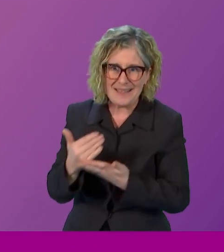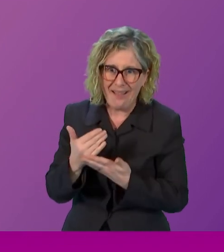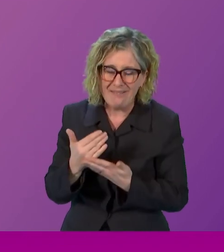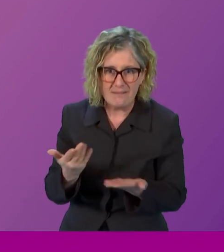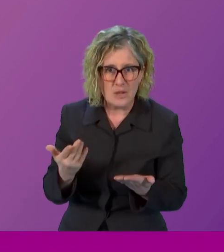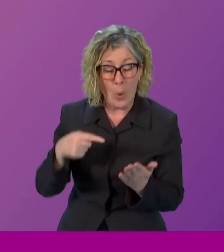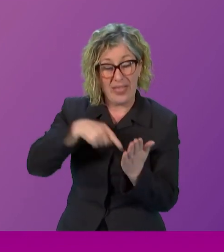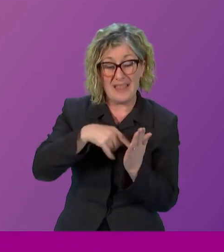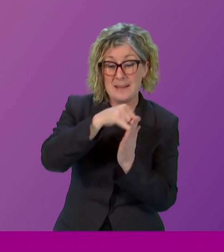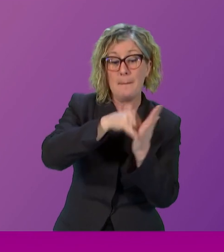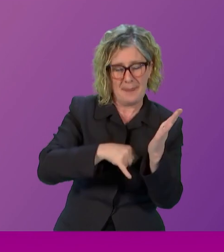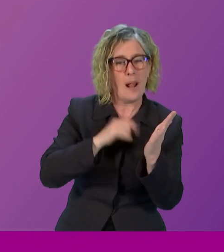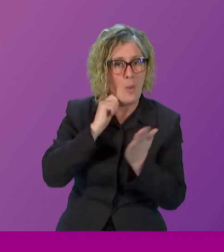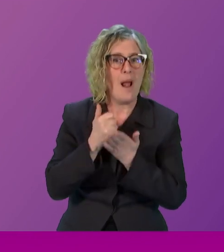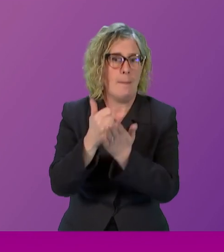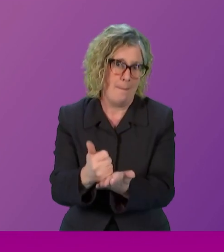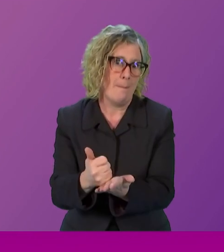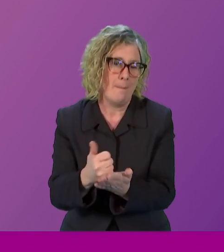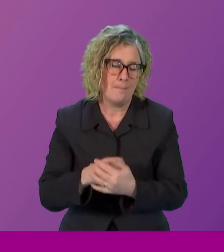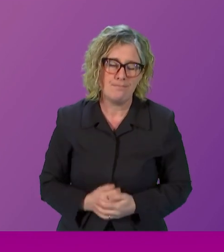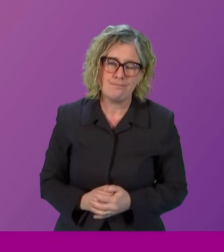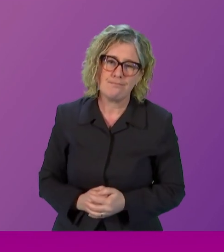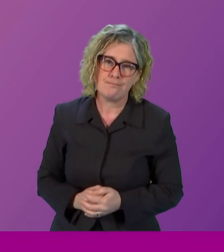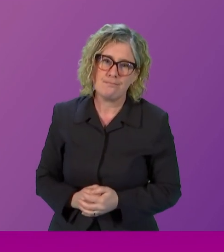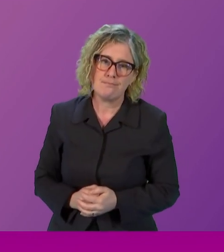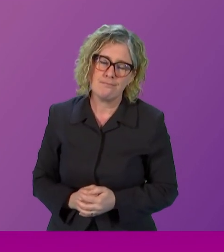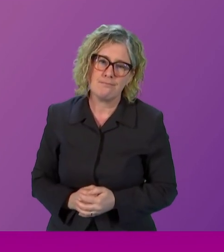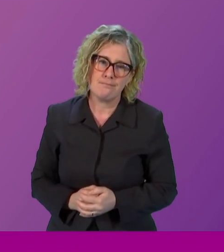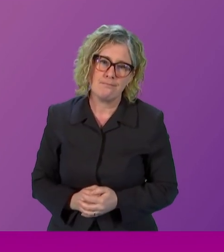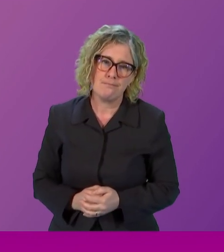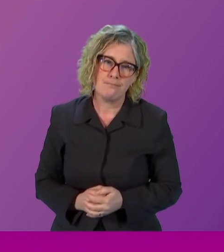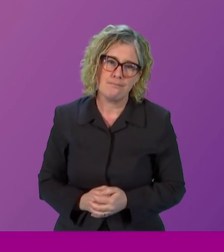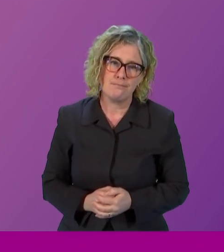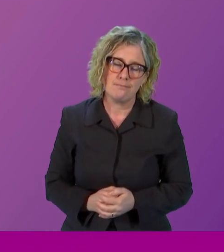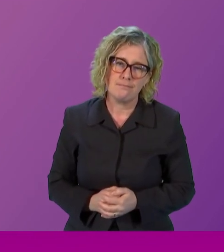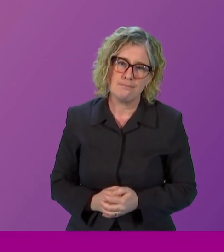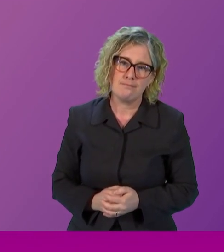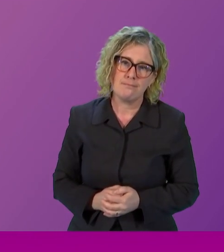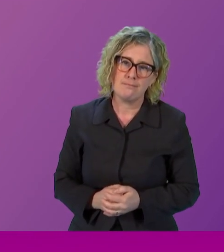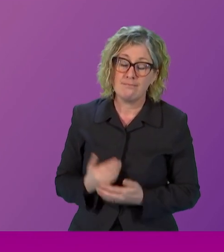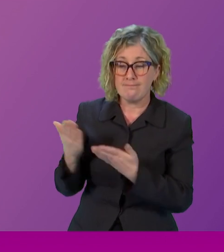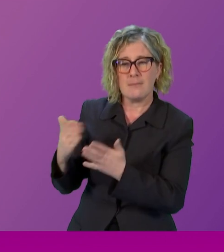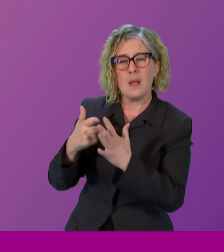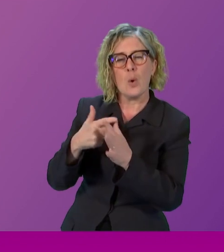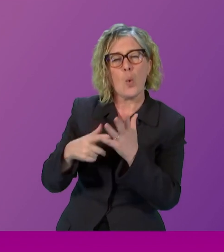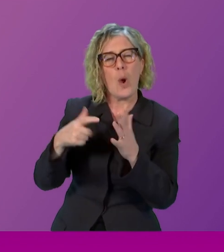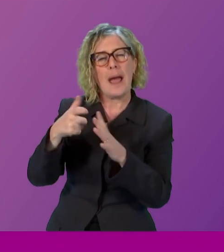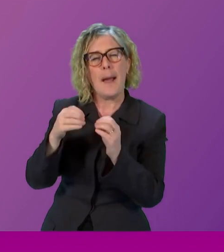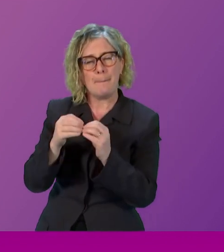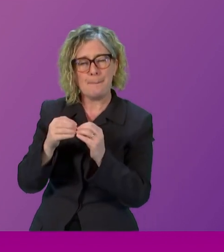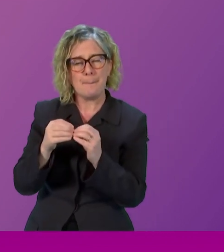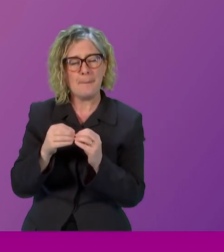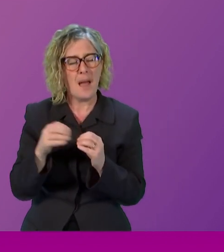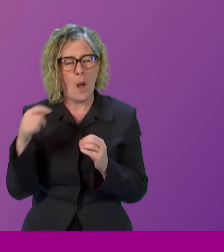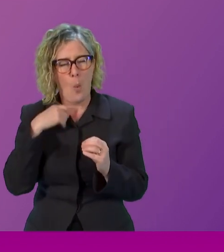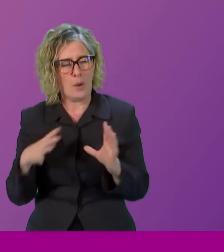Thank you. And CoCab? Thank you. I'll just carry on from where you were, Rhoda, on that. Because I welcome the